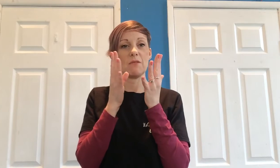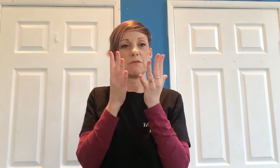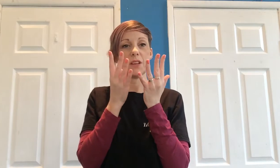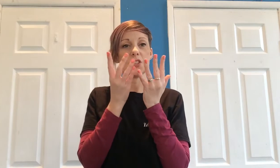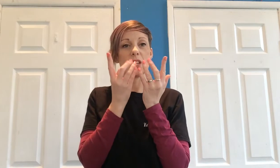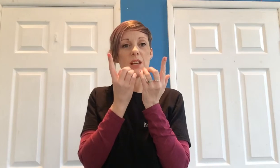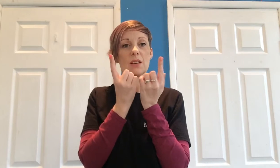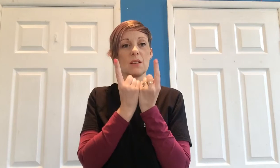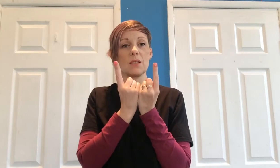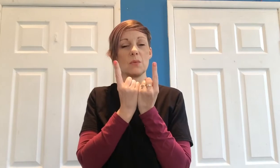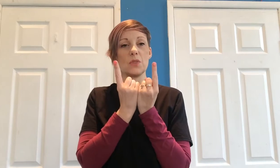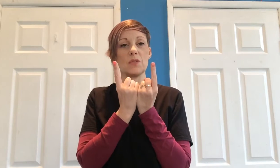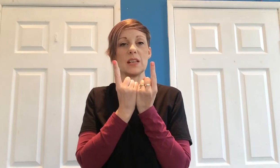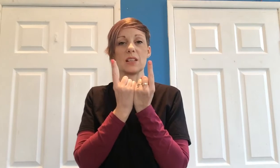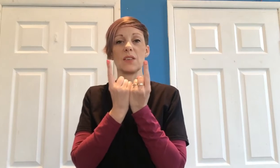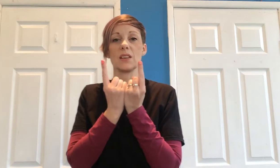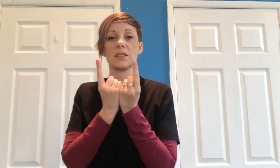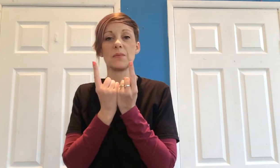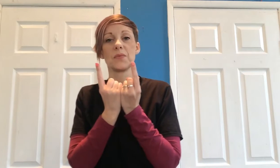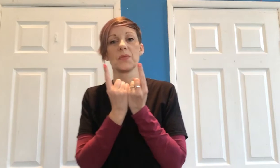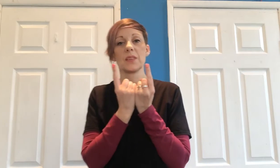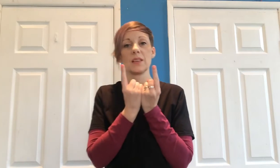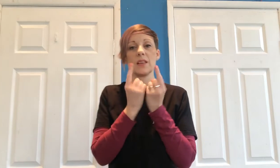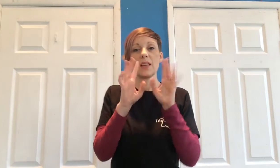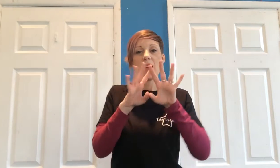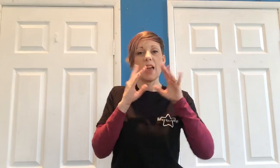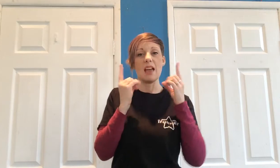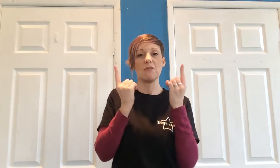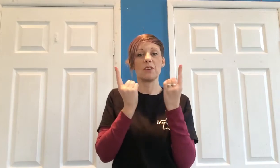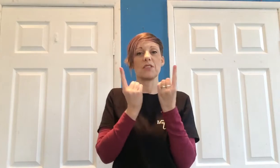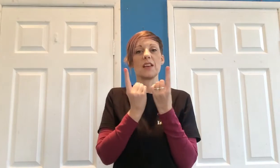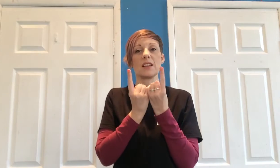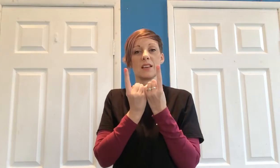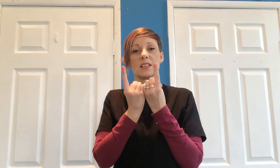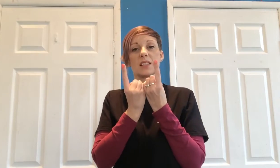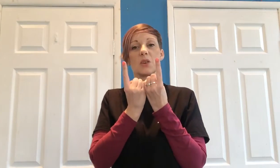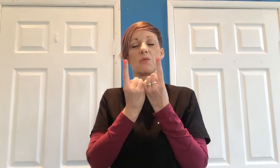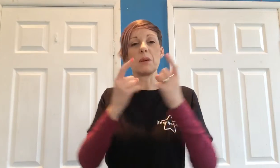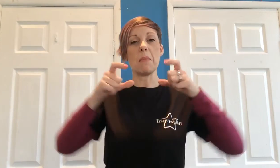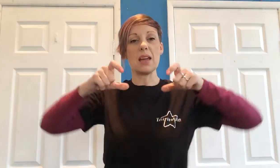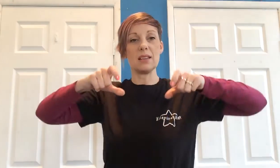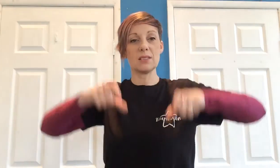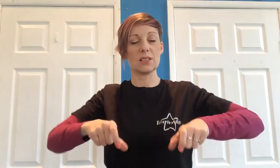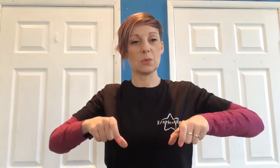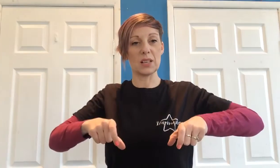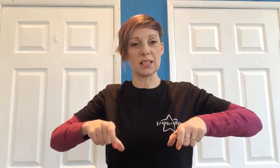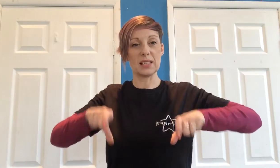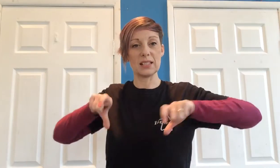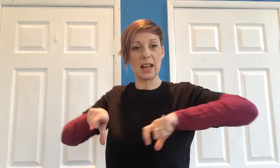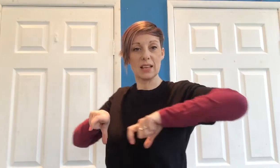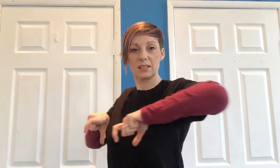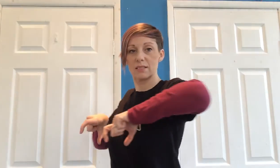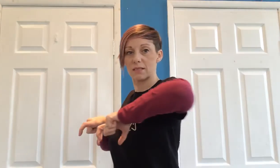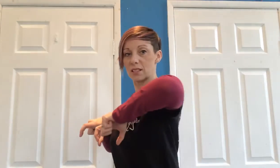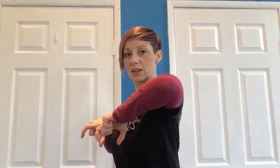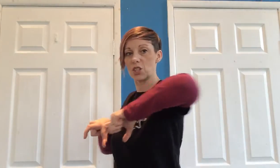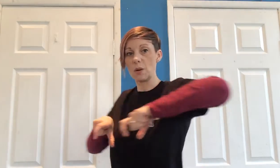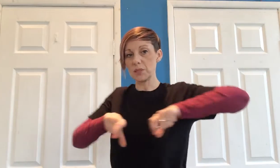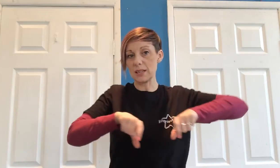then finishing with your index fingers everything still remains so we're going to say stays it's like two upside